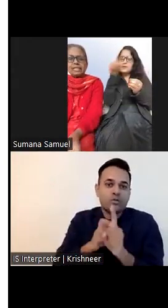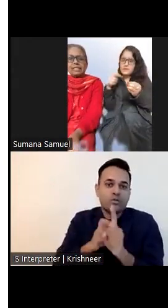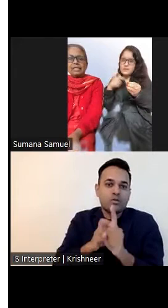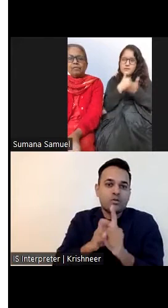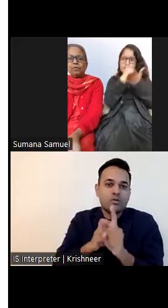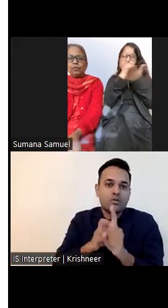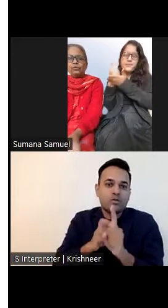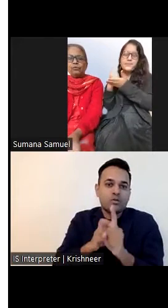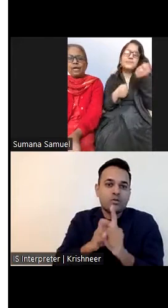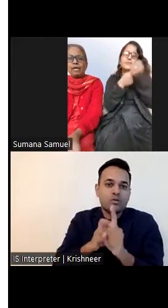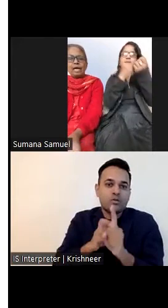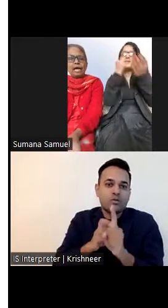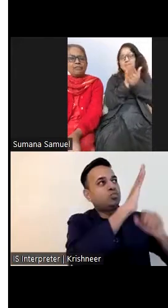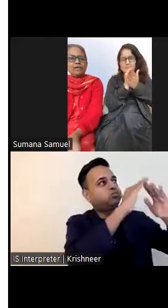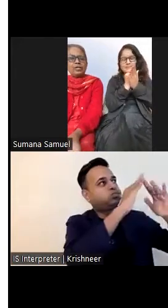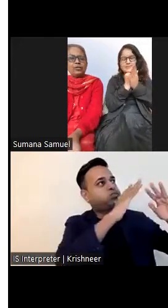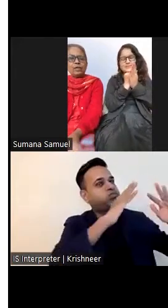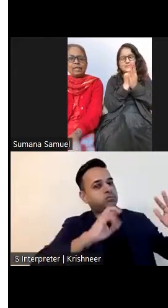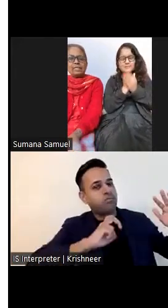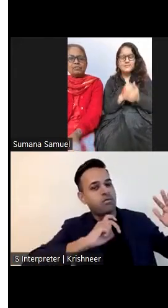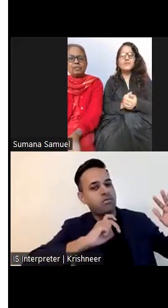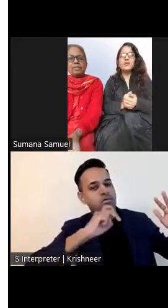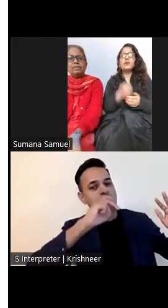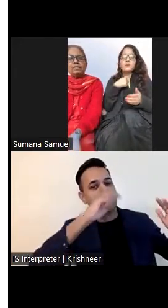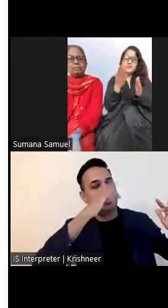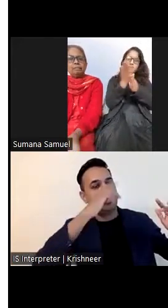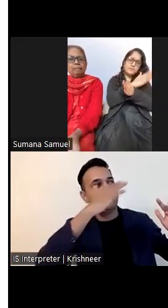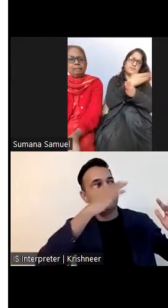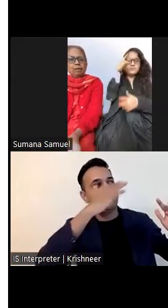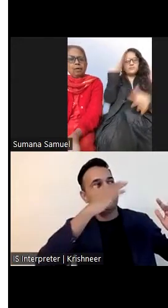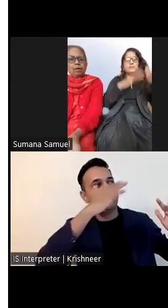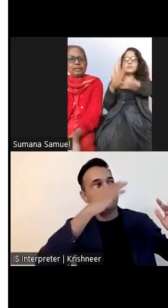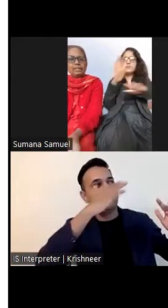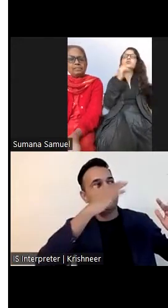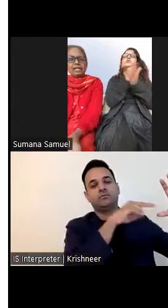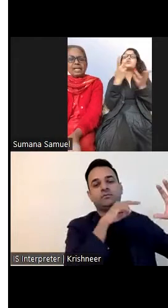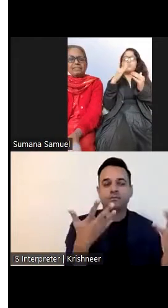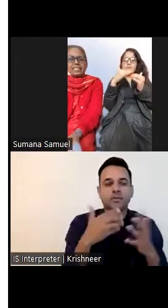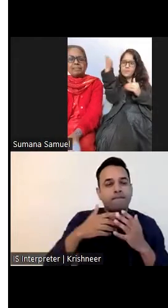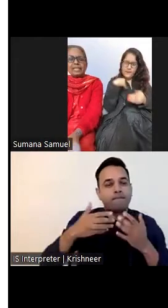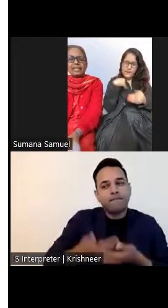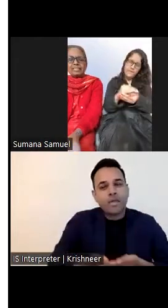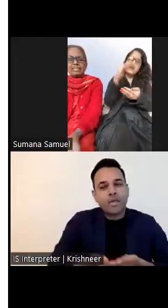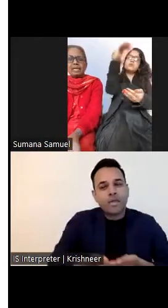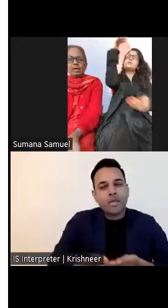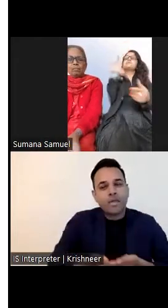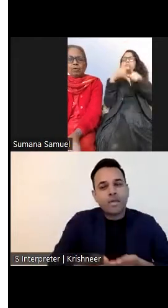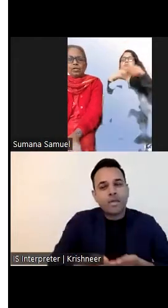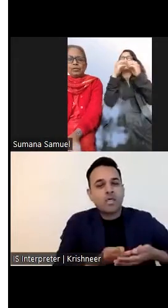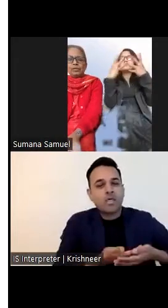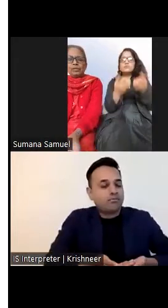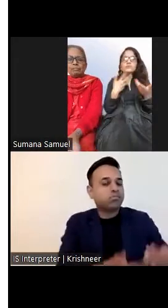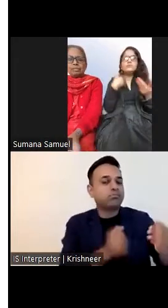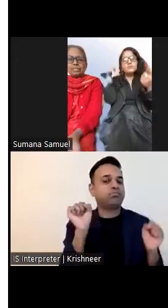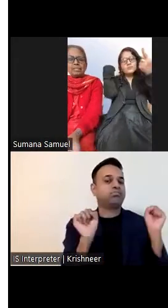understanding of who you are and where you are in this world. All the different life experiences mold